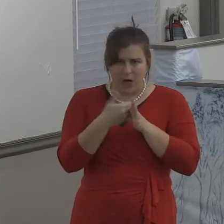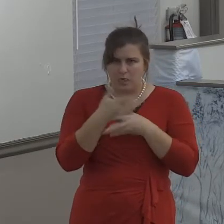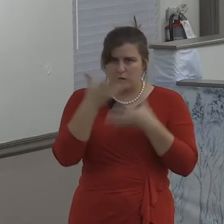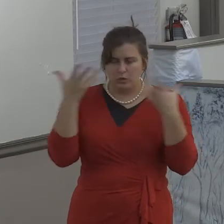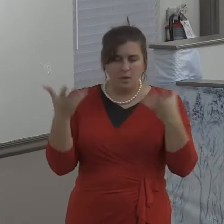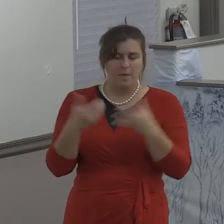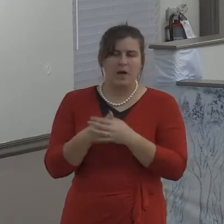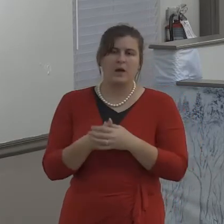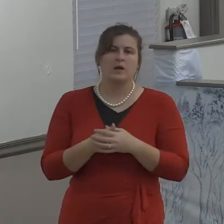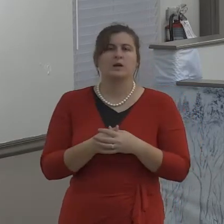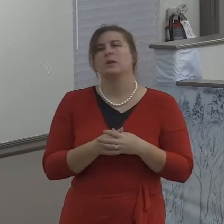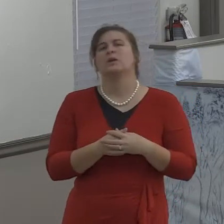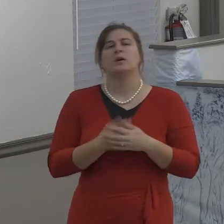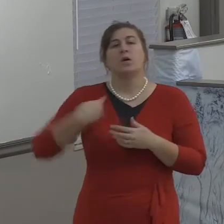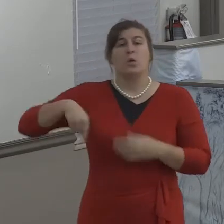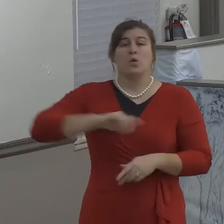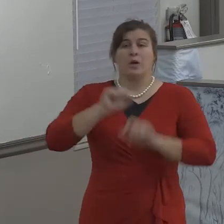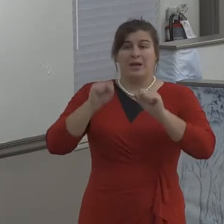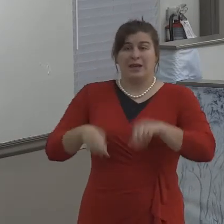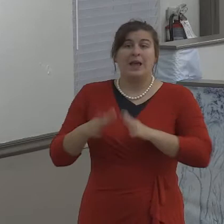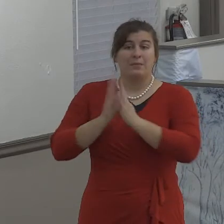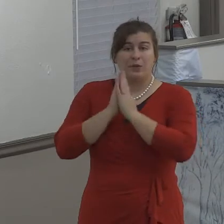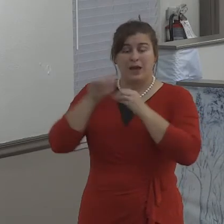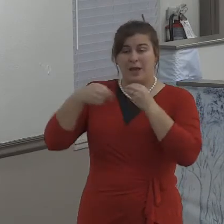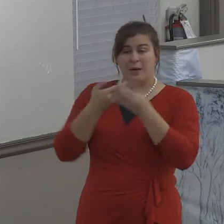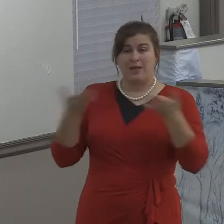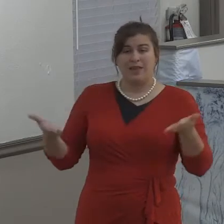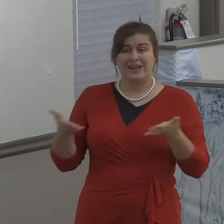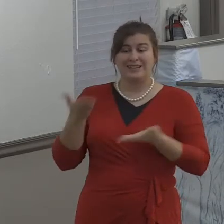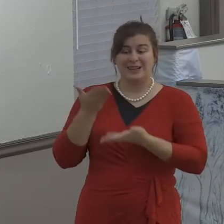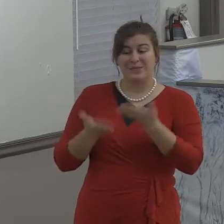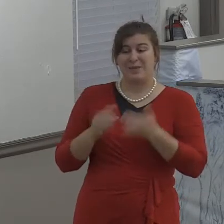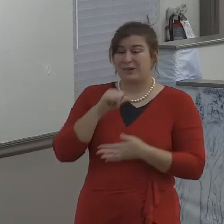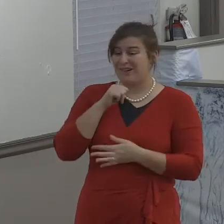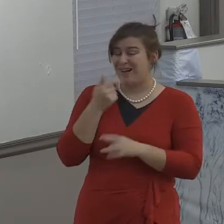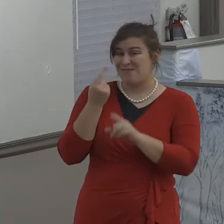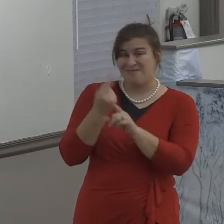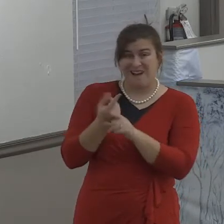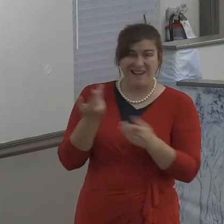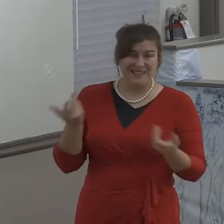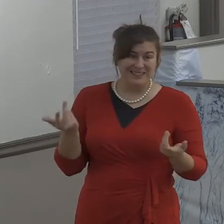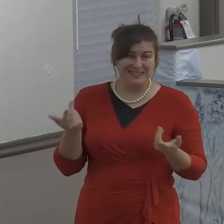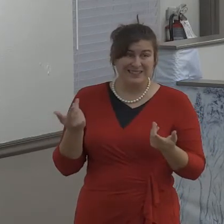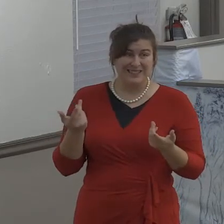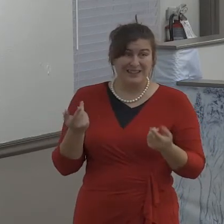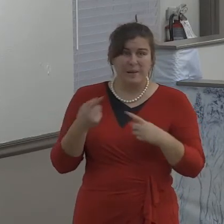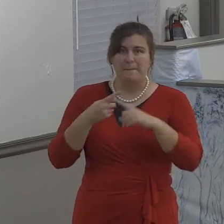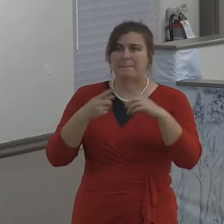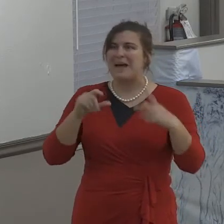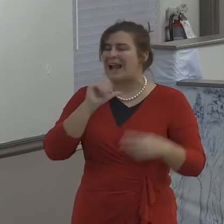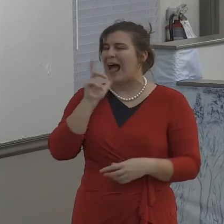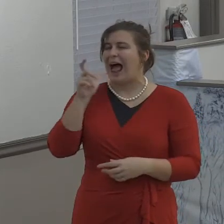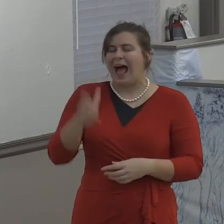doesn't take notice of every offense that comes along.